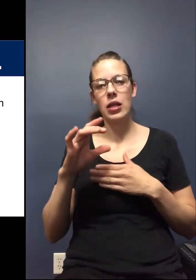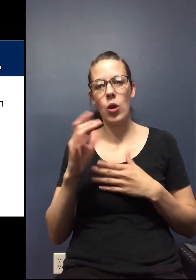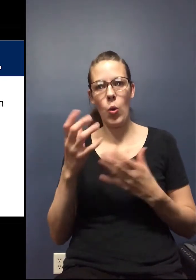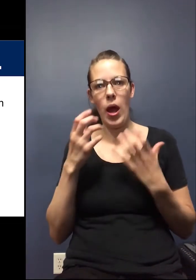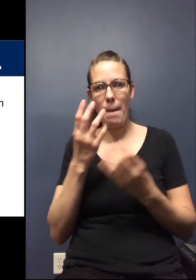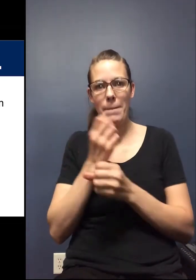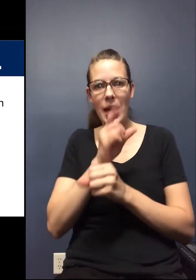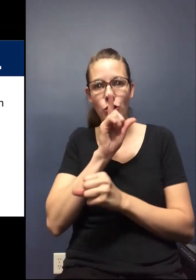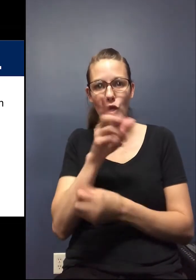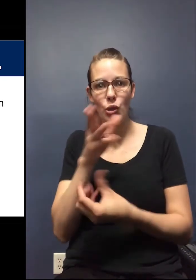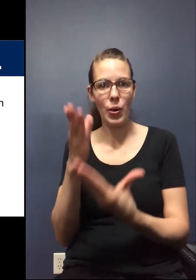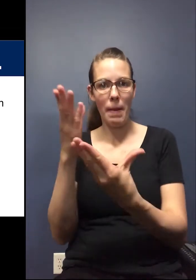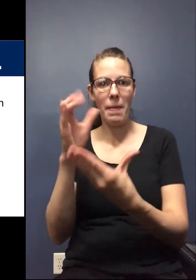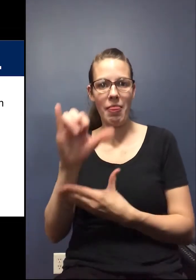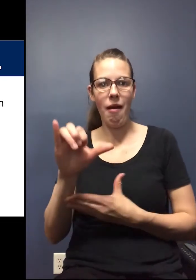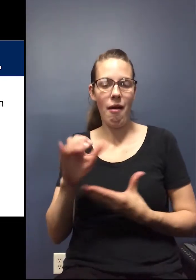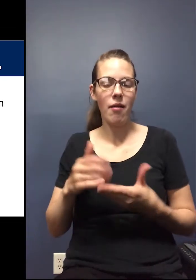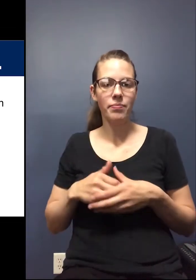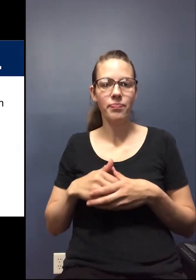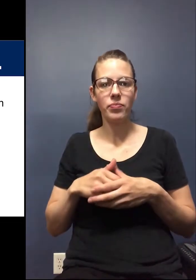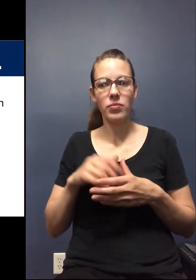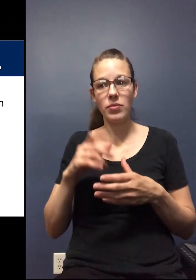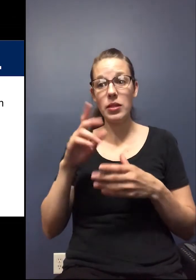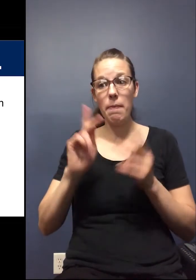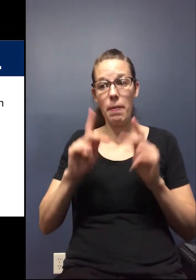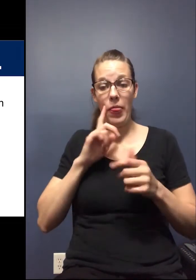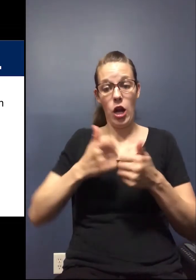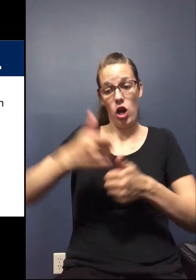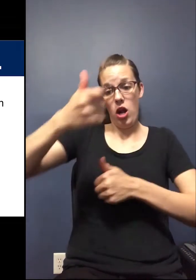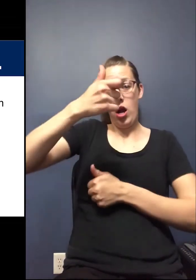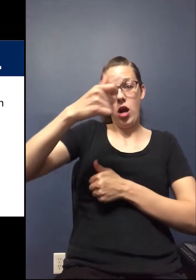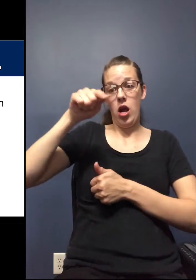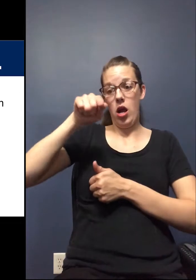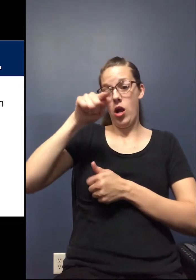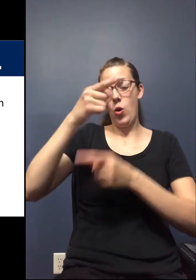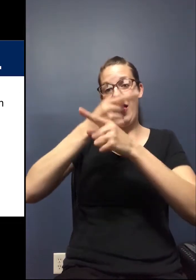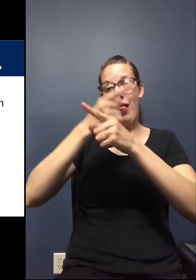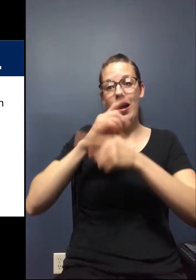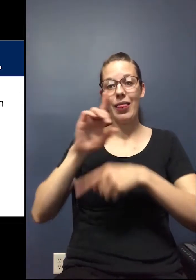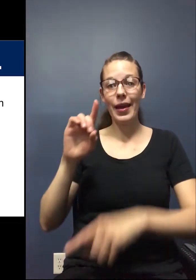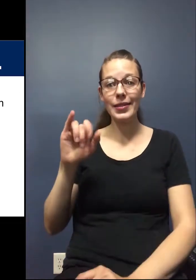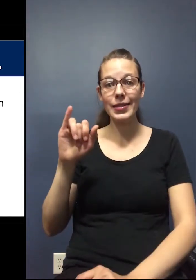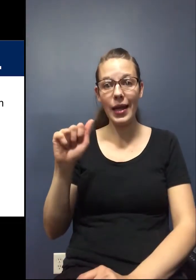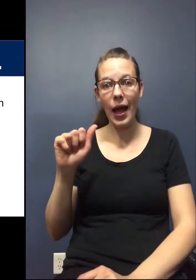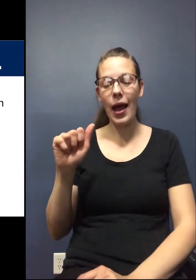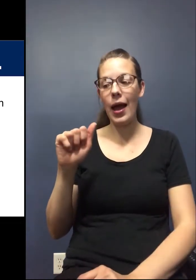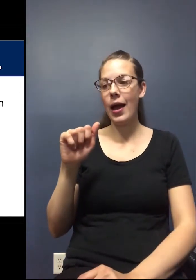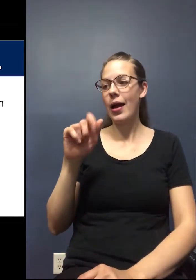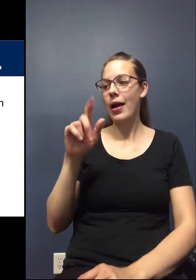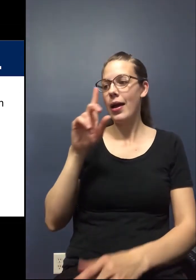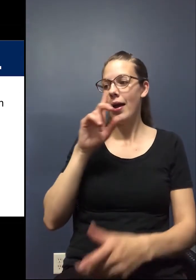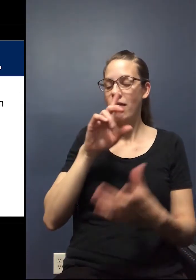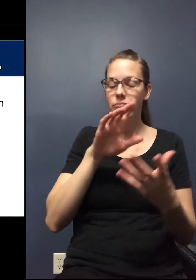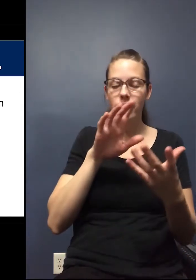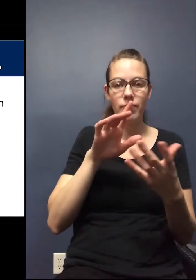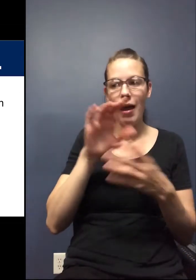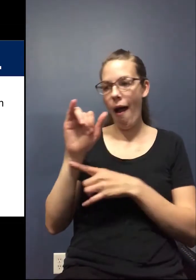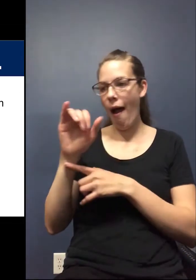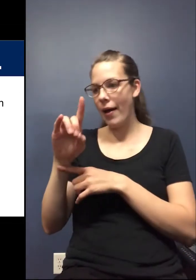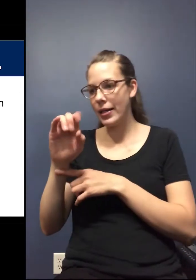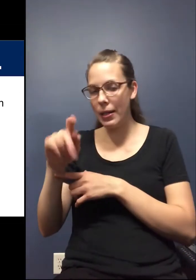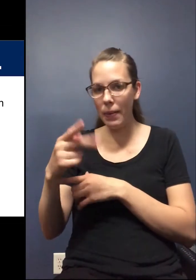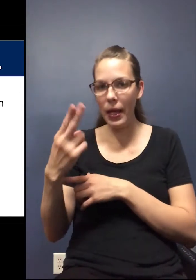I would want to make sure we recommend folks that are regulated by other industries such as DIA, Department of Inspections and Appeals,